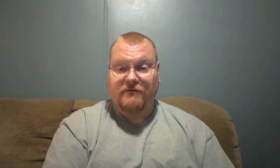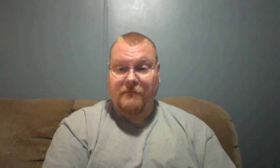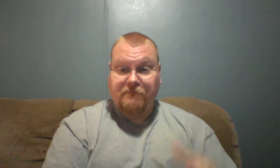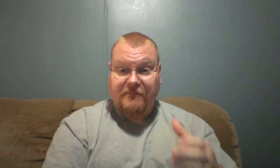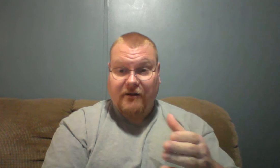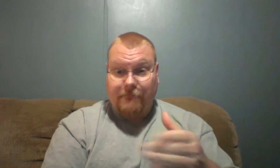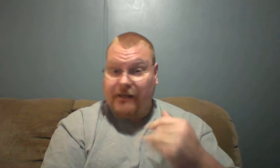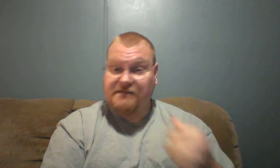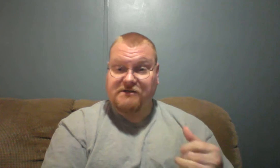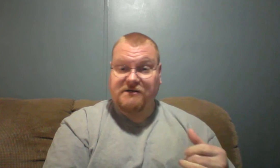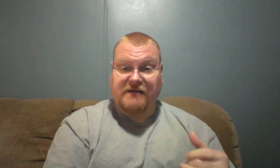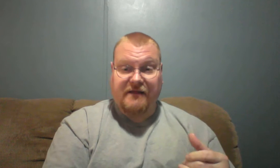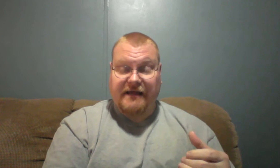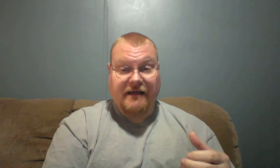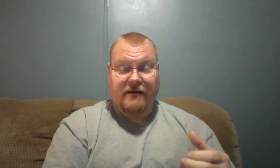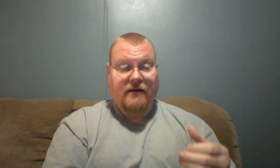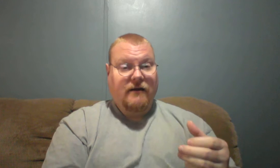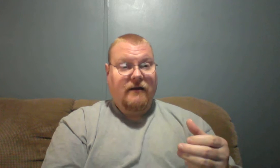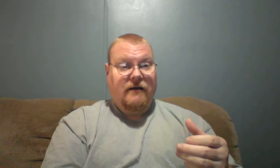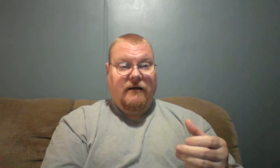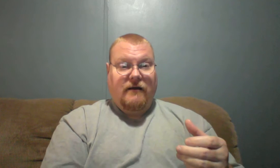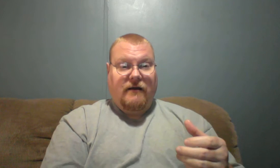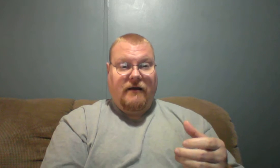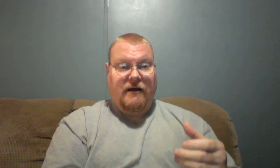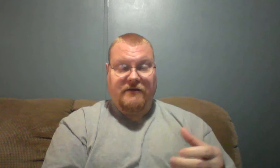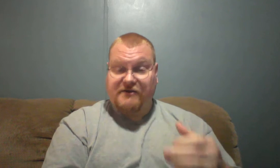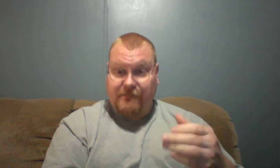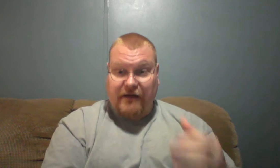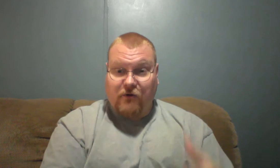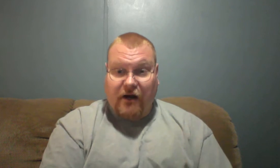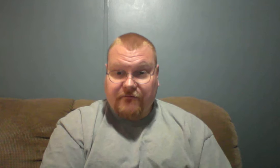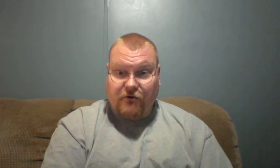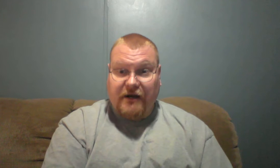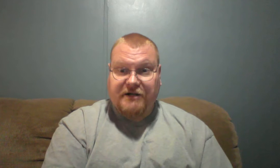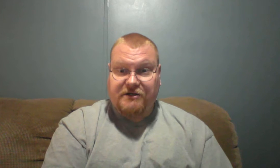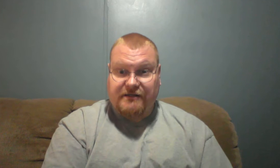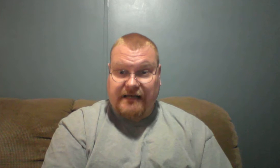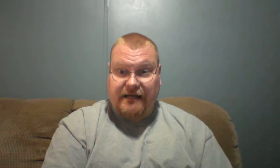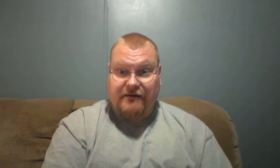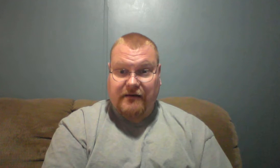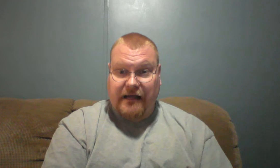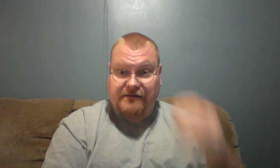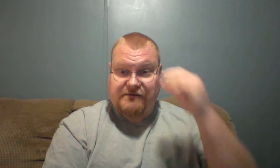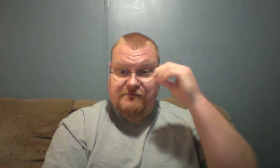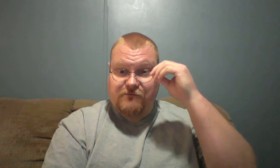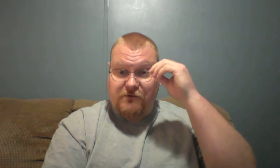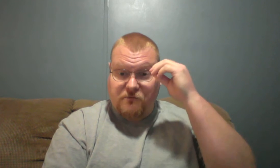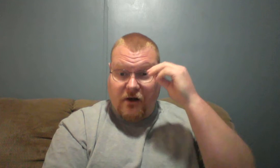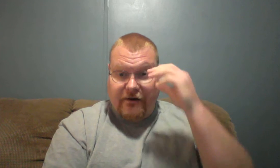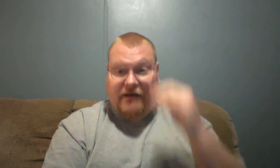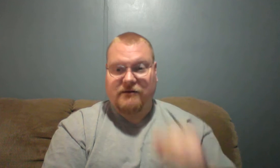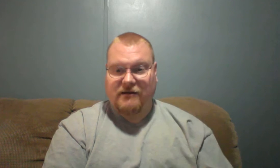messages, I think some of that rod of correction has had, has, was brought out. Uh,